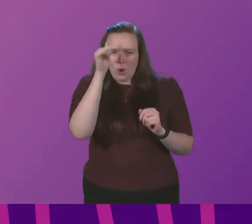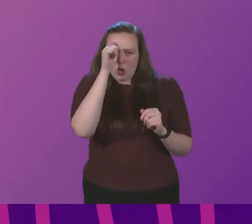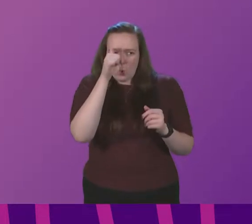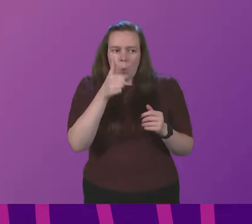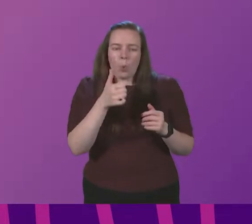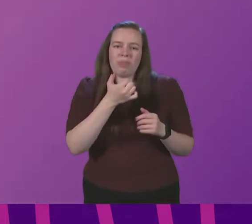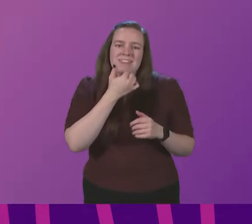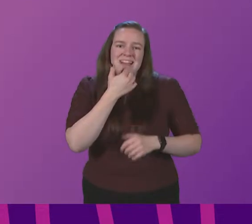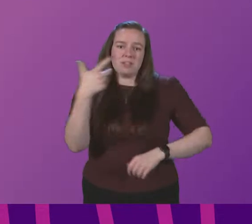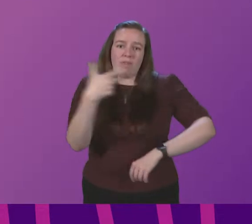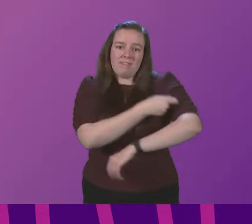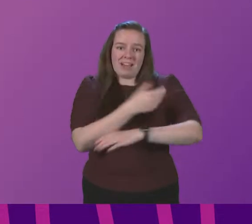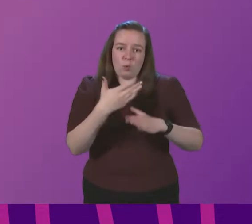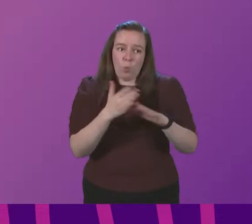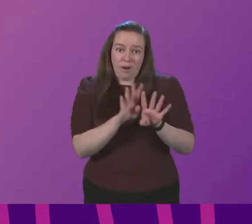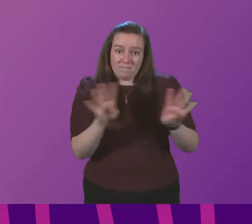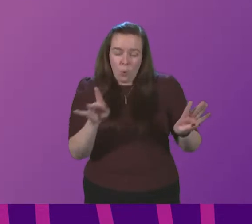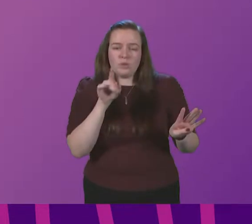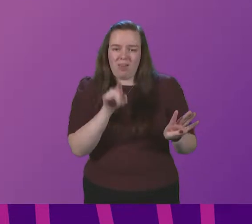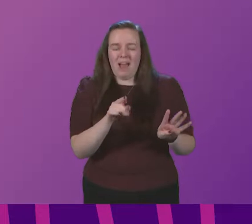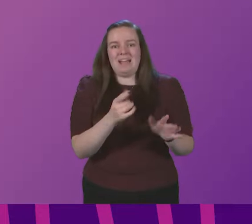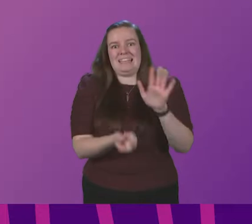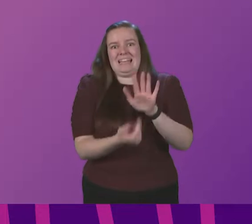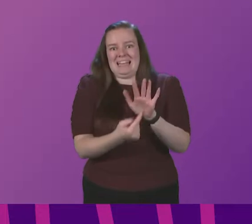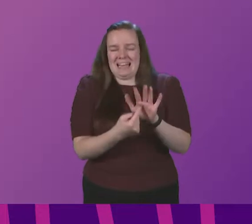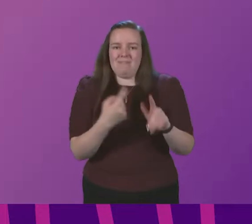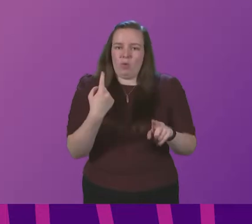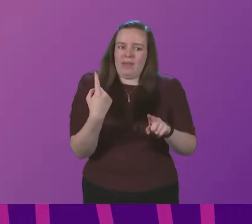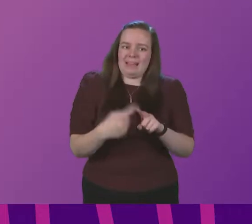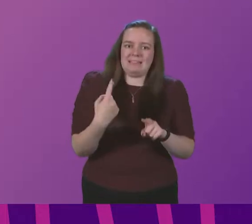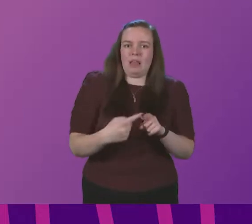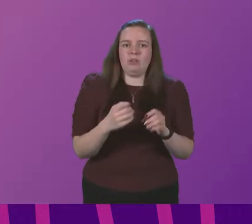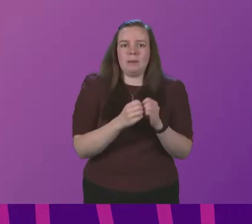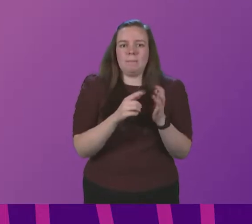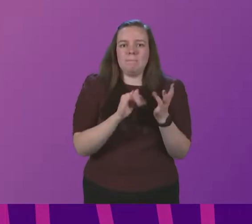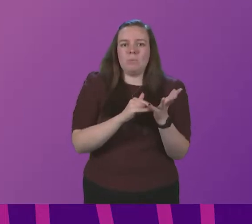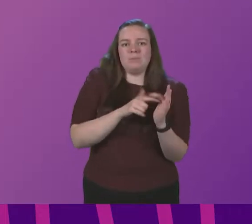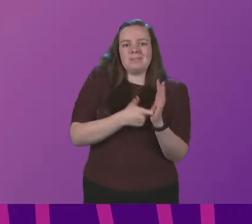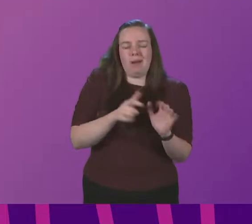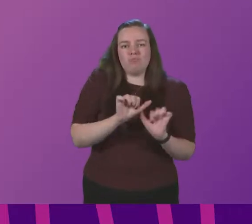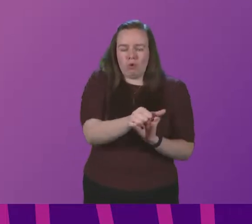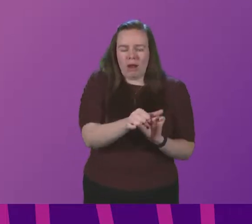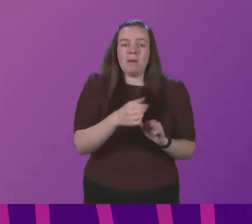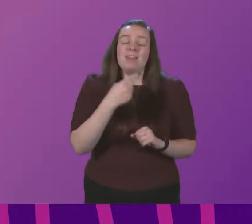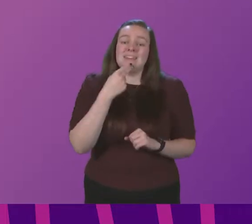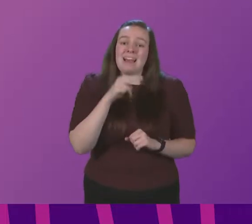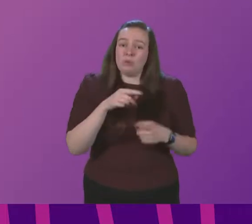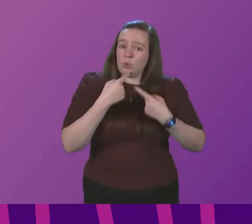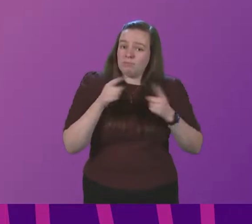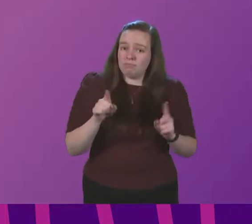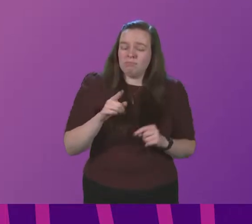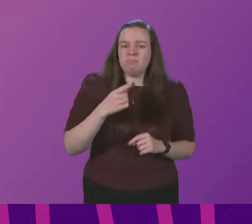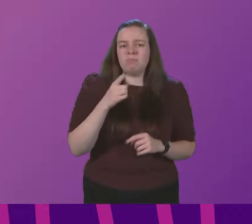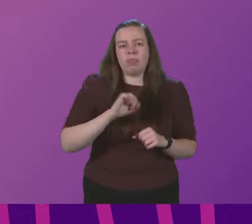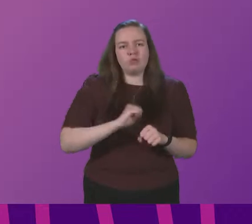the vaccination workforce is pivotal to the delivery of the accelerated booster programme this afternoon's statement indicated the Scottish